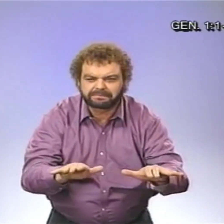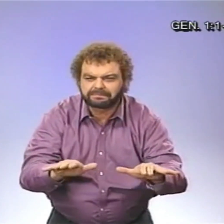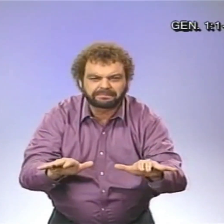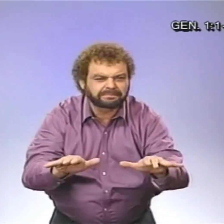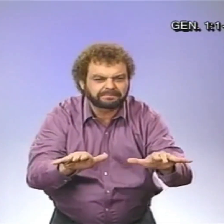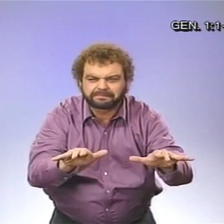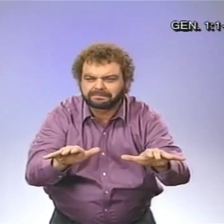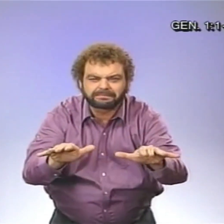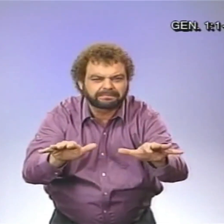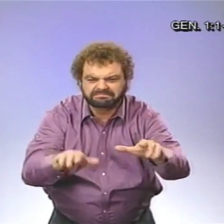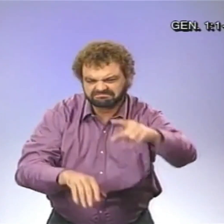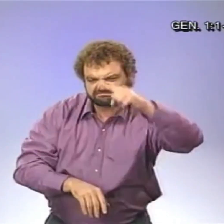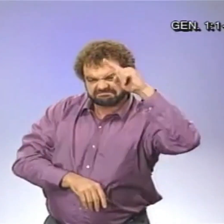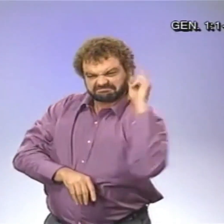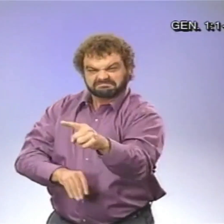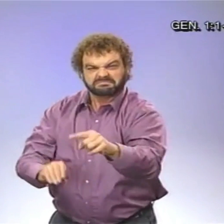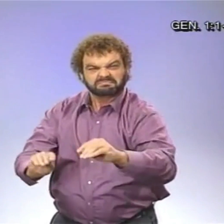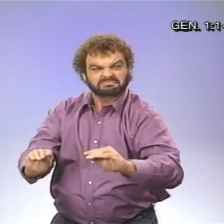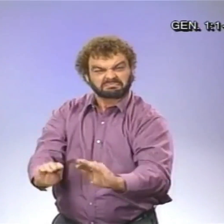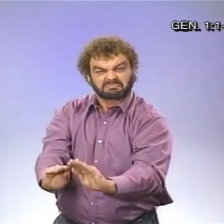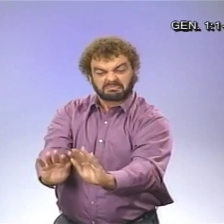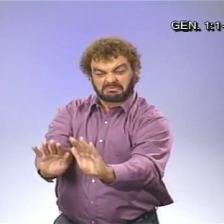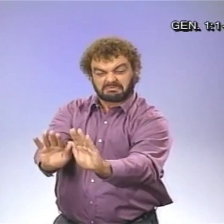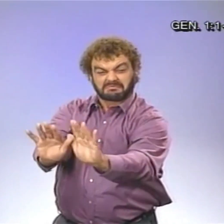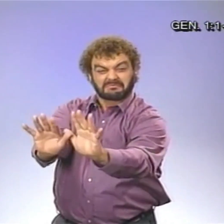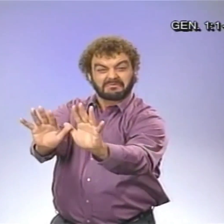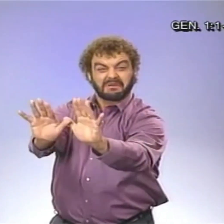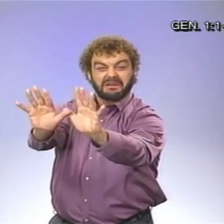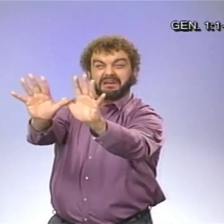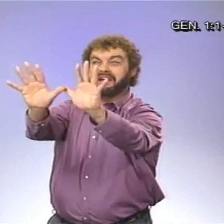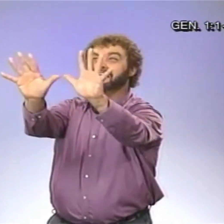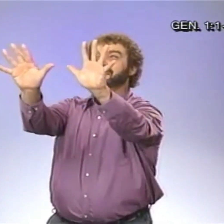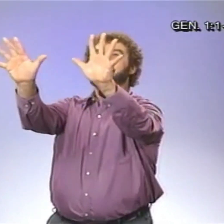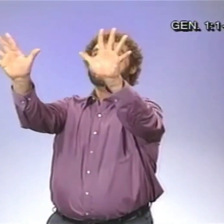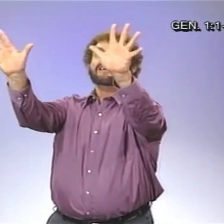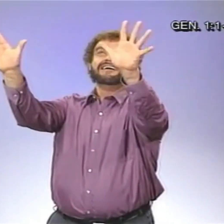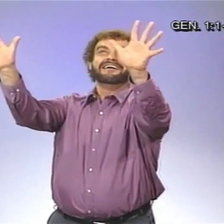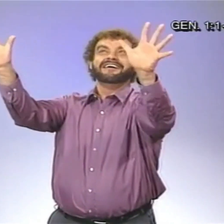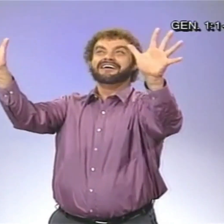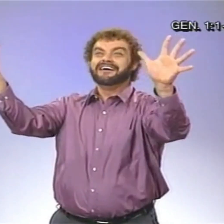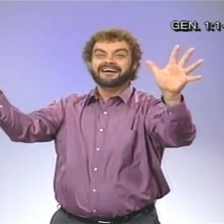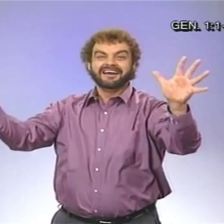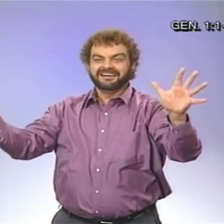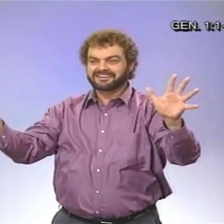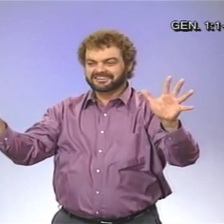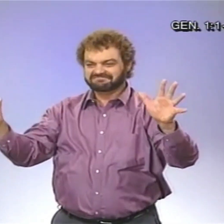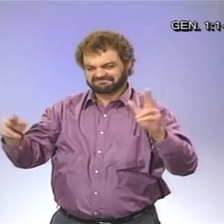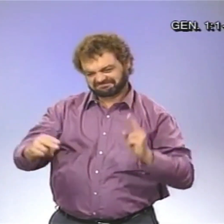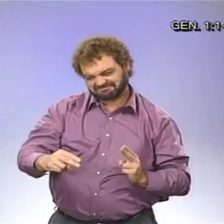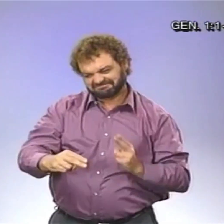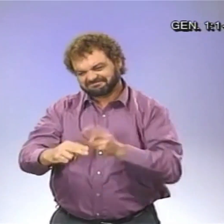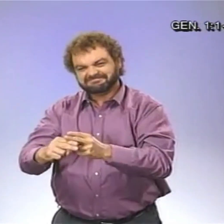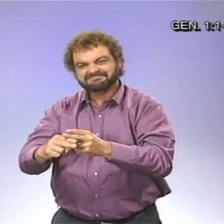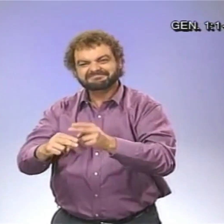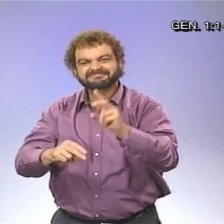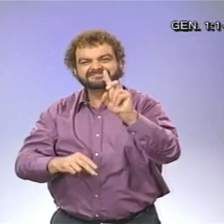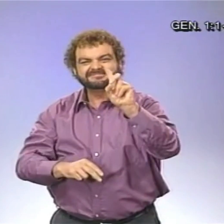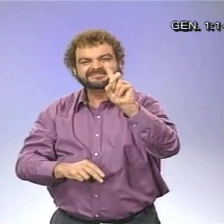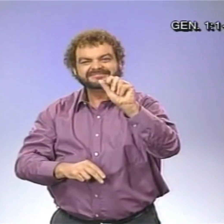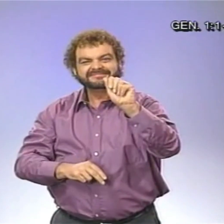And the Spirit of God was hovering over the waters. And God said, Let there be light. And there was light.